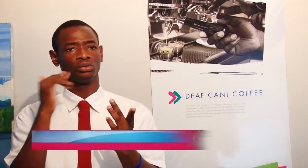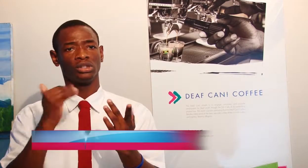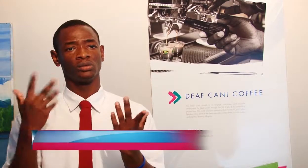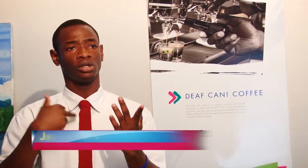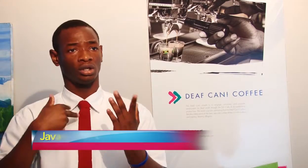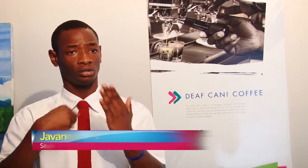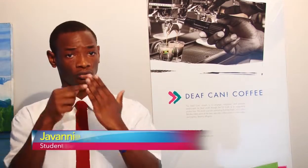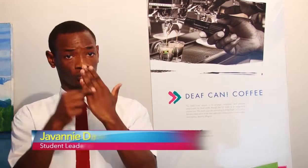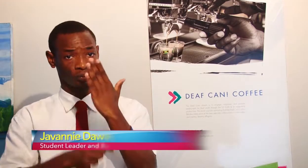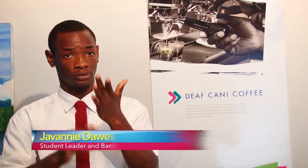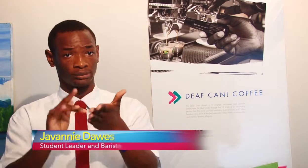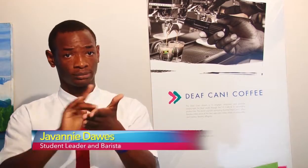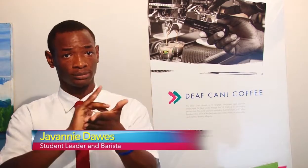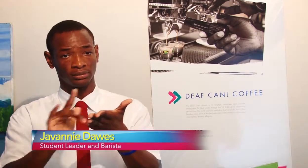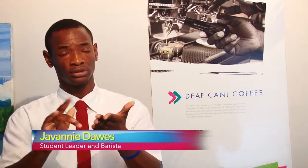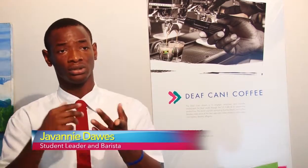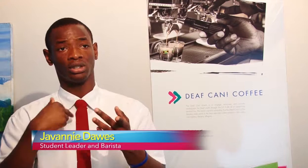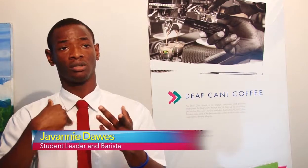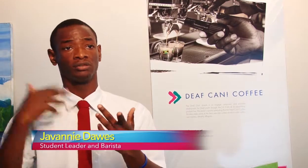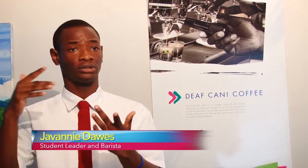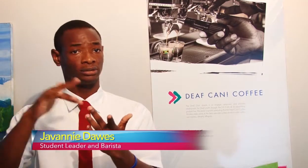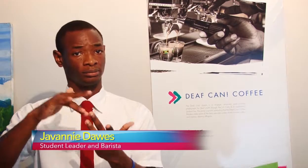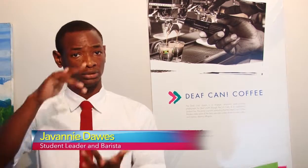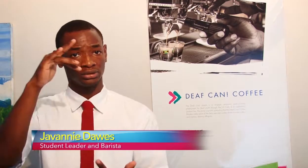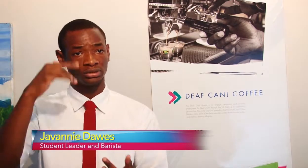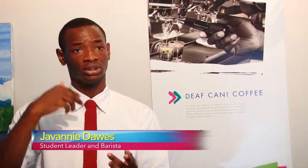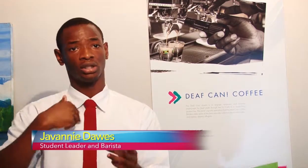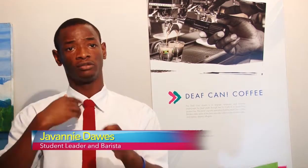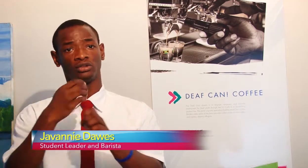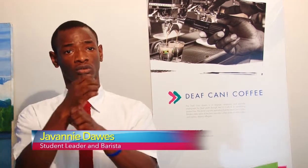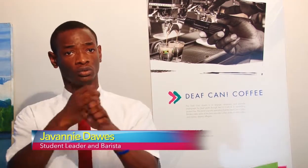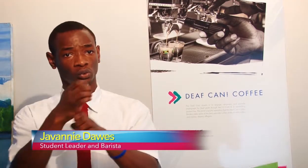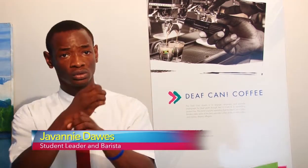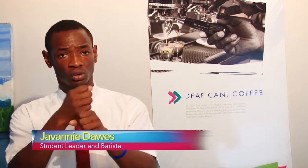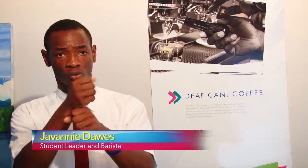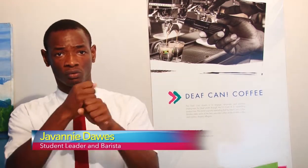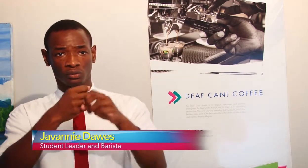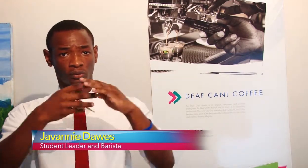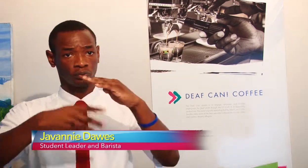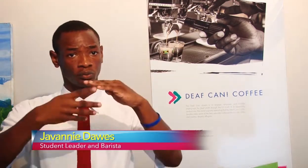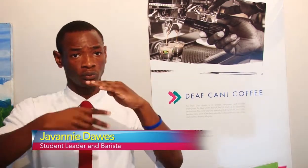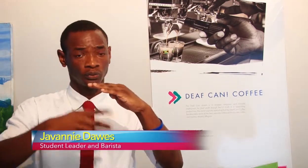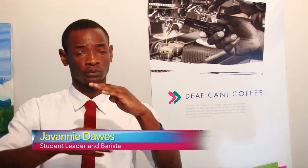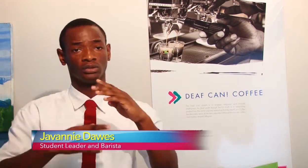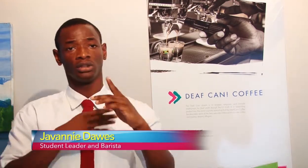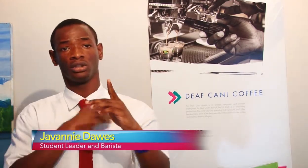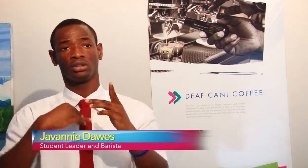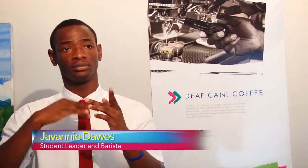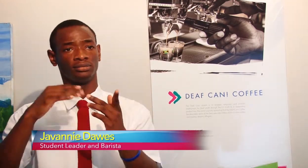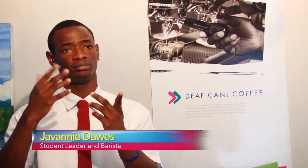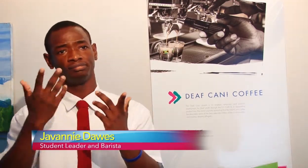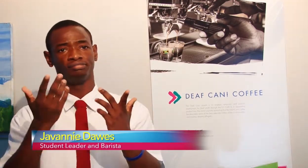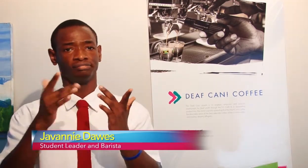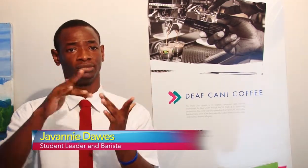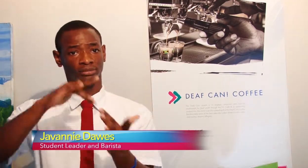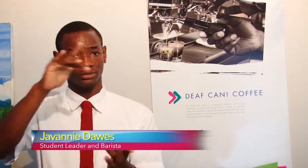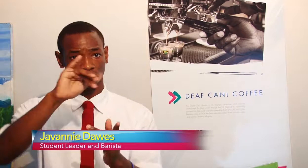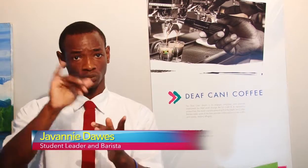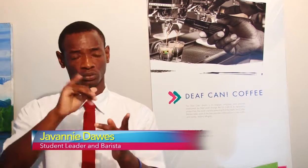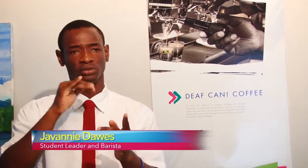So training here happens in different ways. We learn how to run the cash register. We learn how to run an espresso machine and extract the